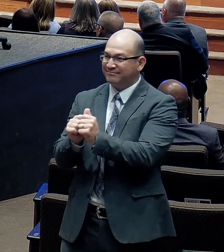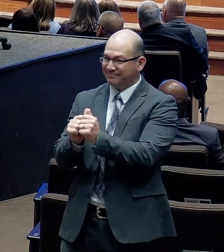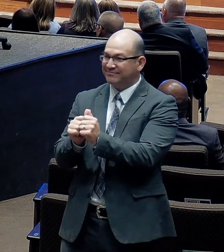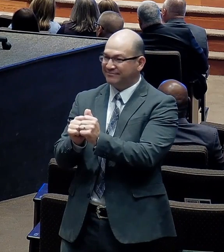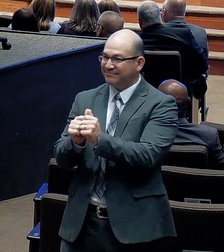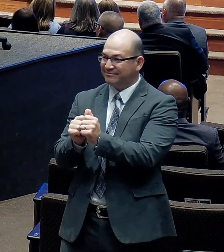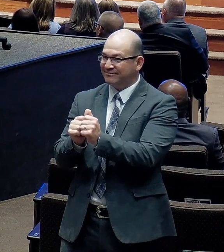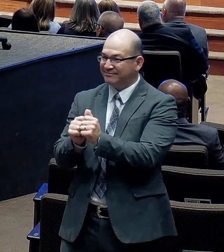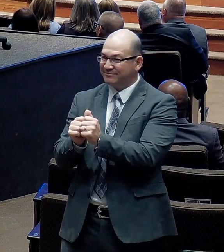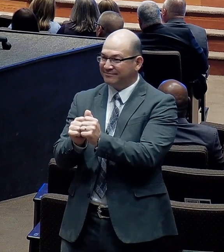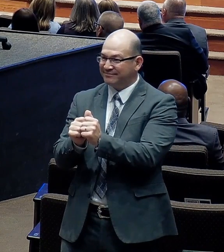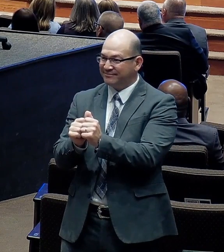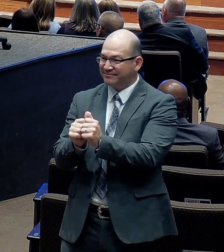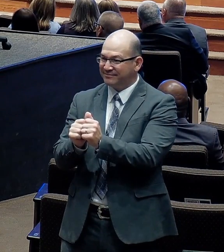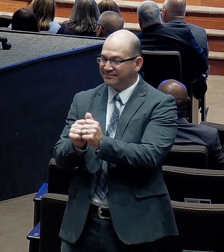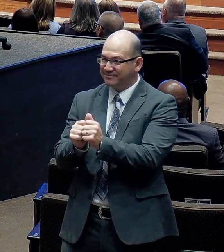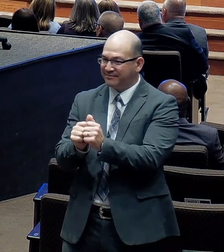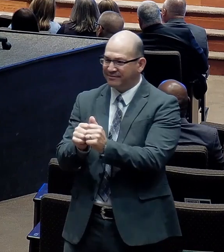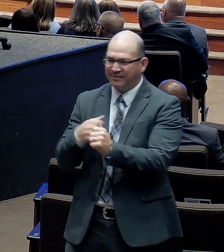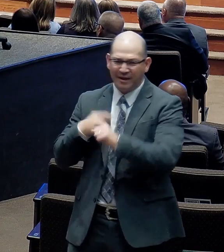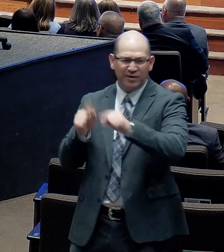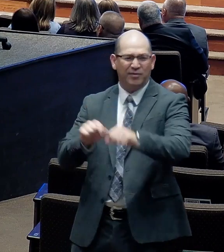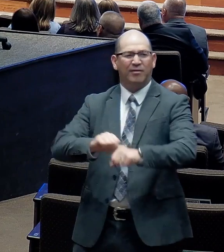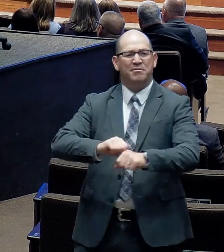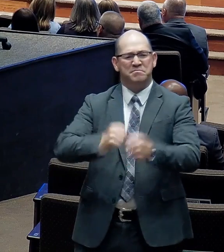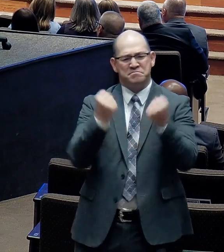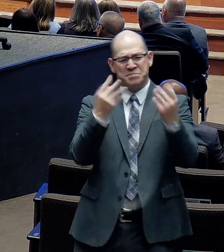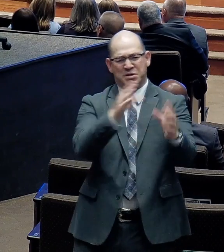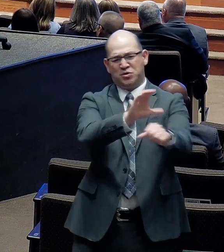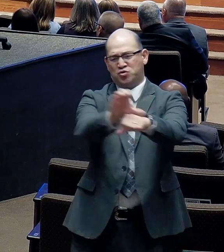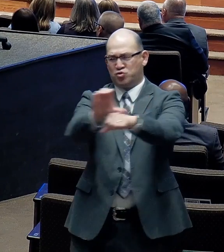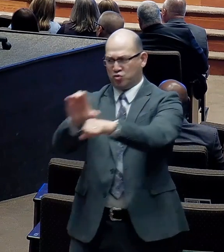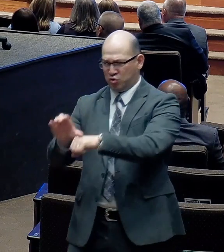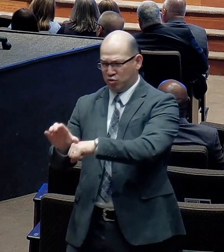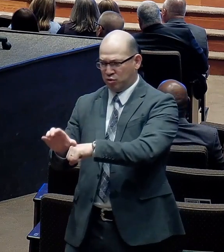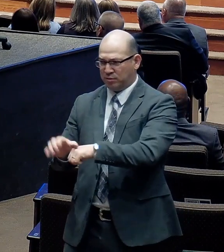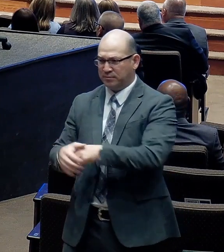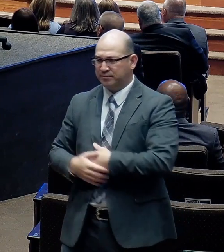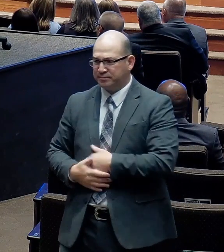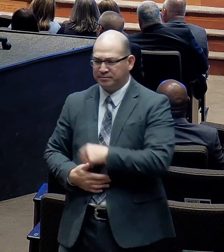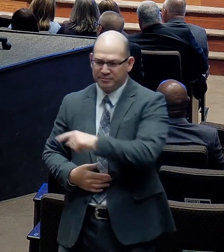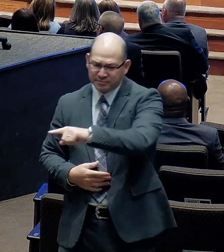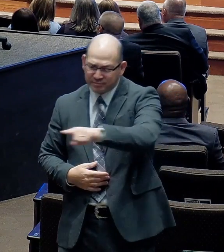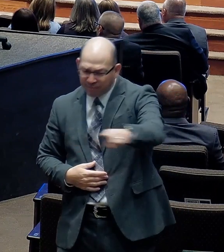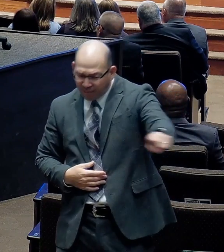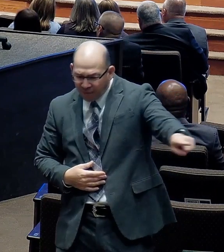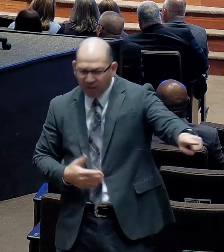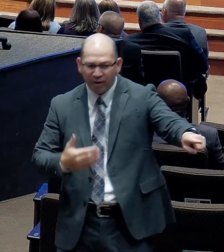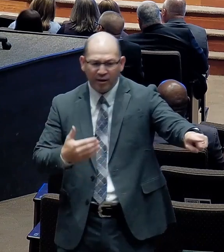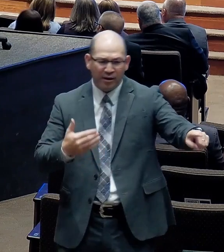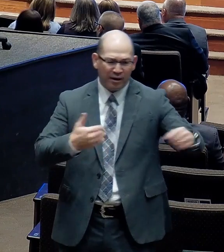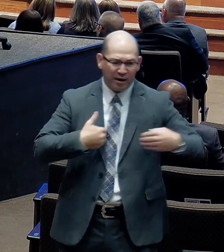go to a lot of churches. And they're having visitation on Saturday. And pastors will say to me. Brother Sis.